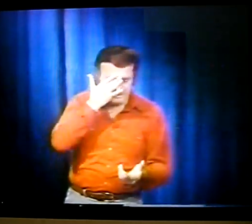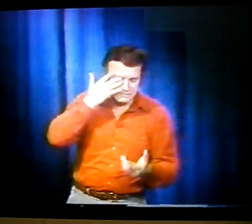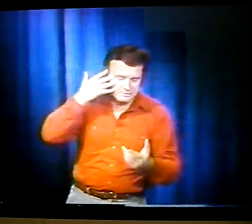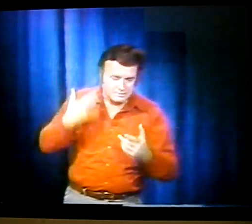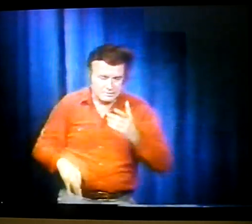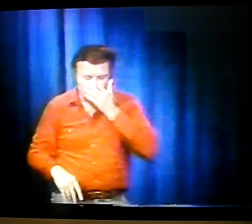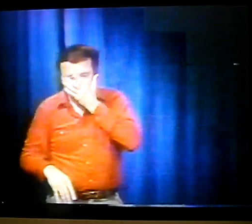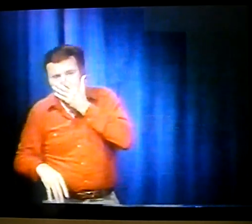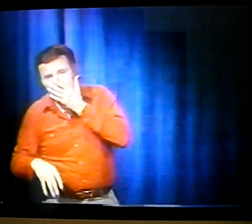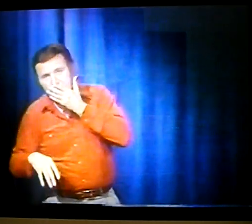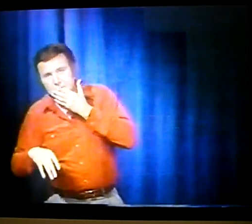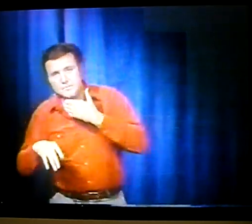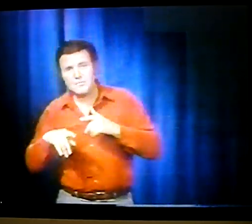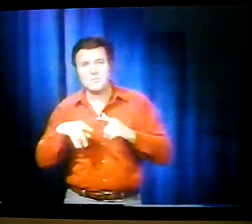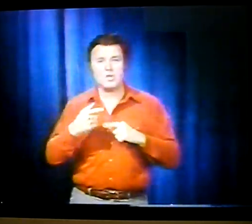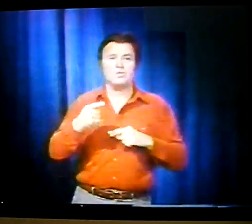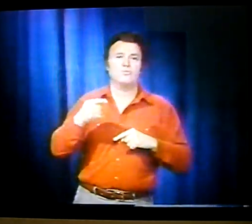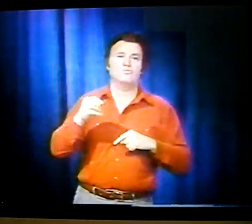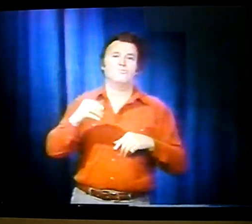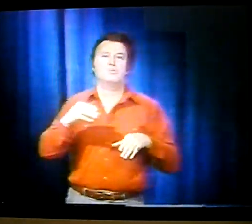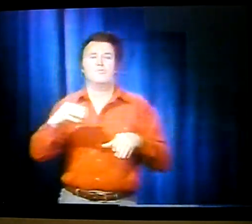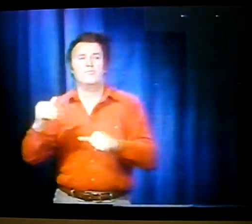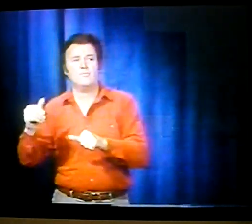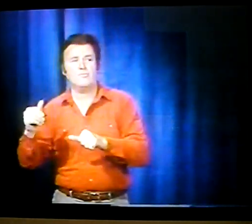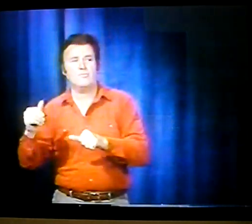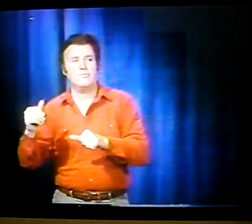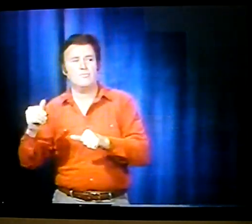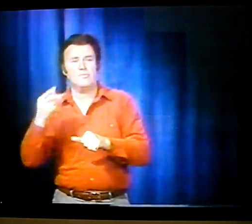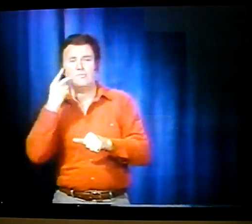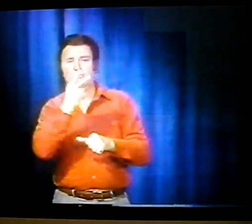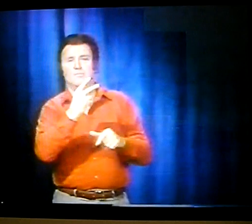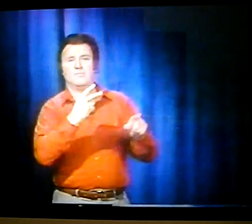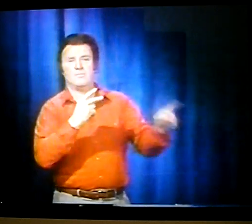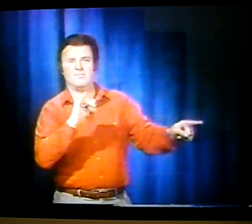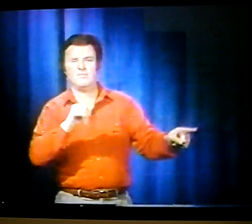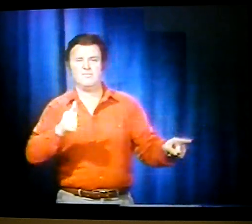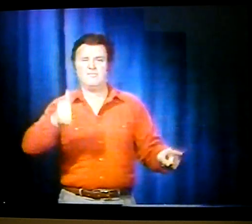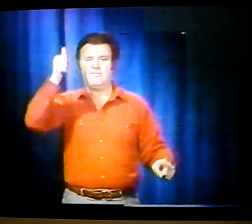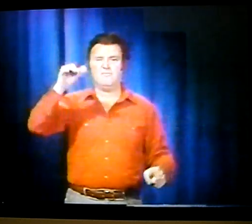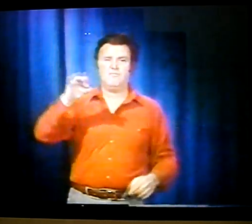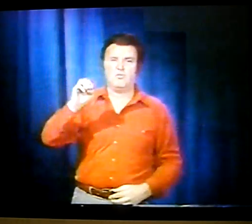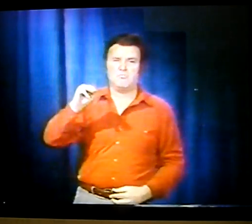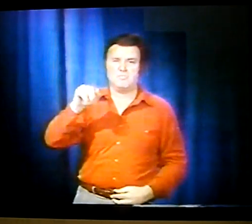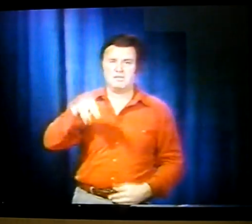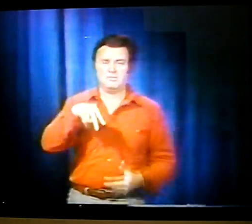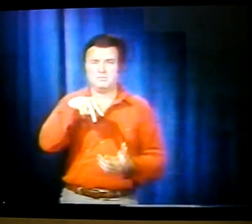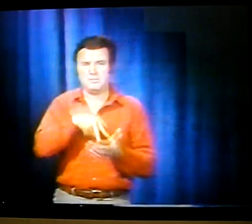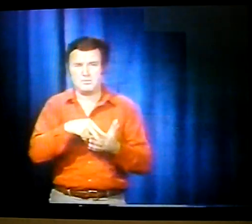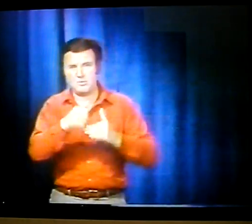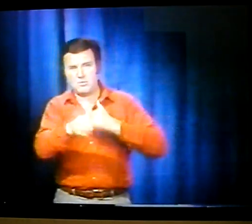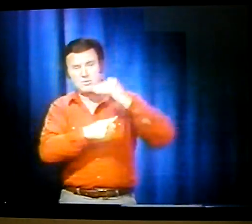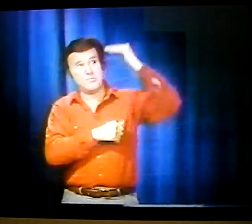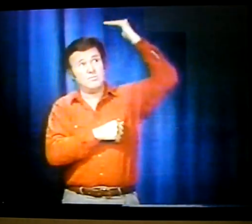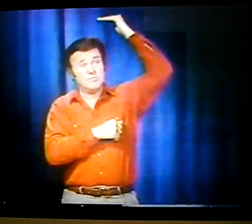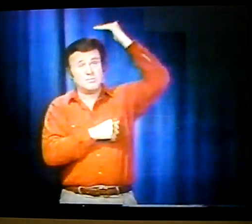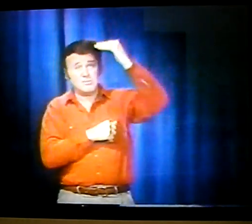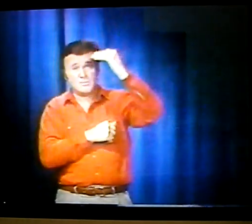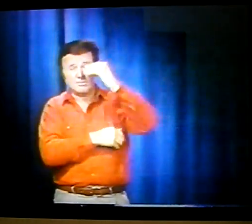And I stood up and washed, brushed off my face. Got ready to go. And I saw the foreman standing there.